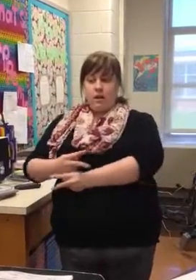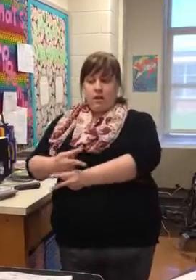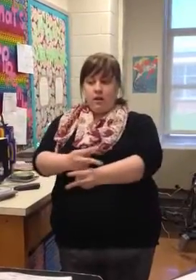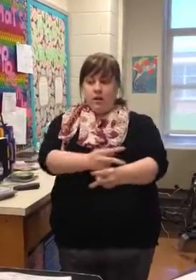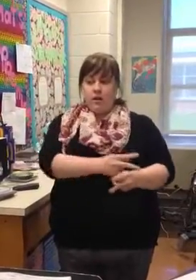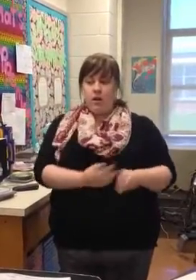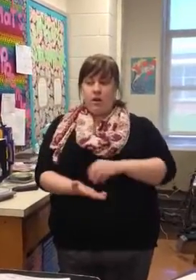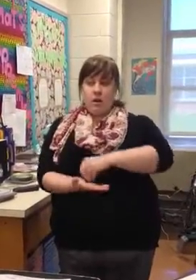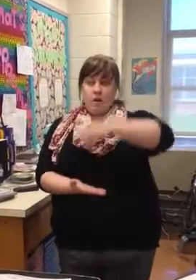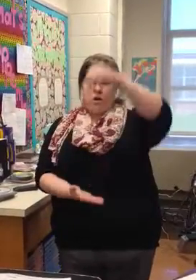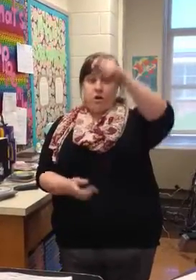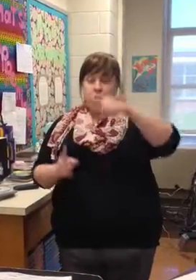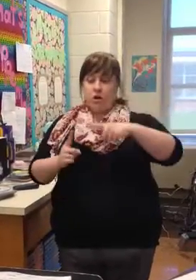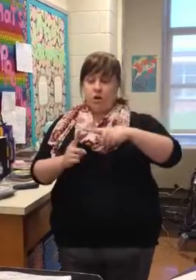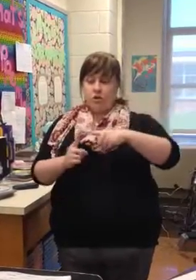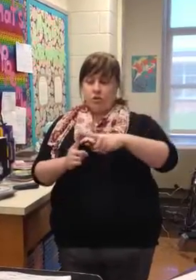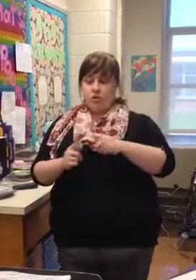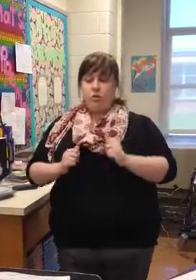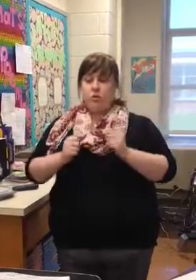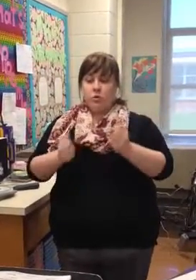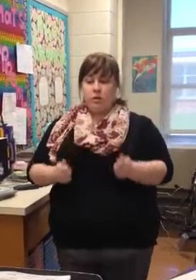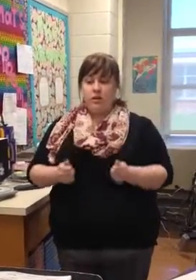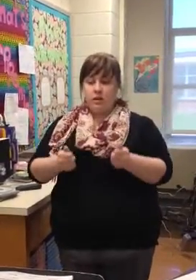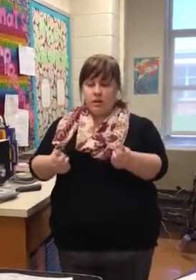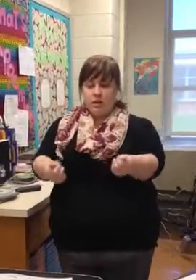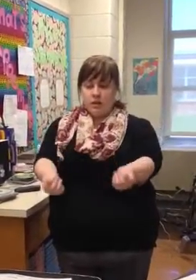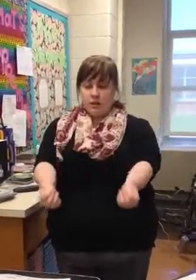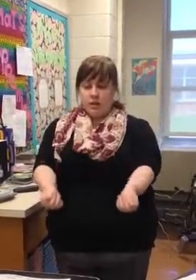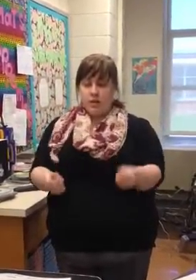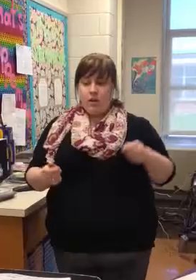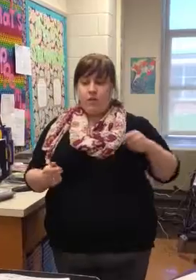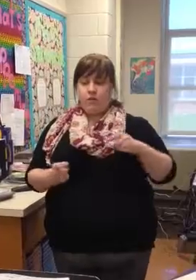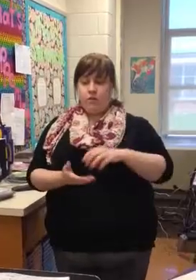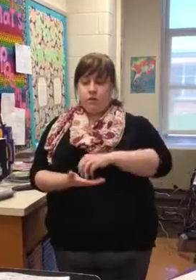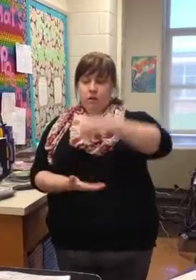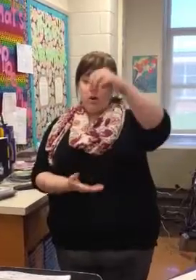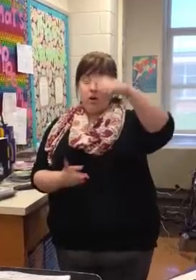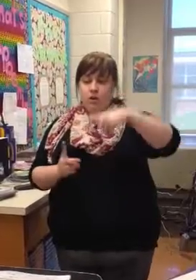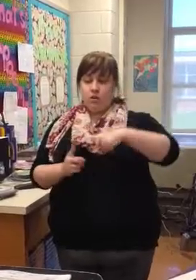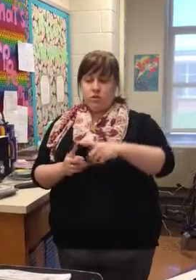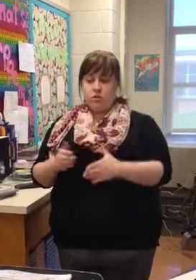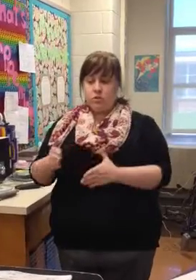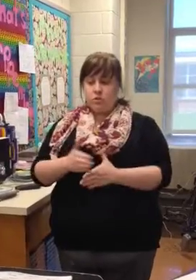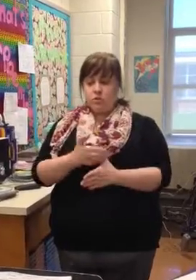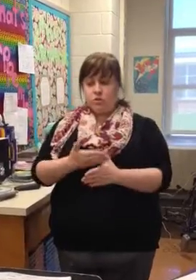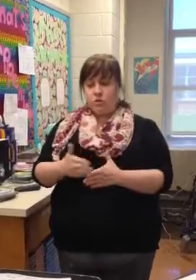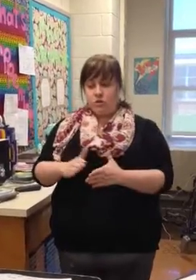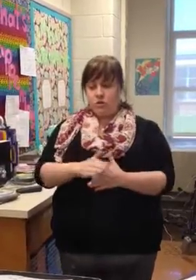Learn to give, learn to share